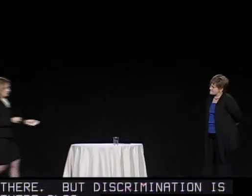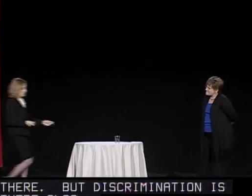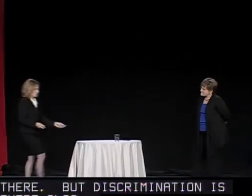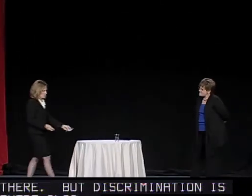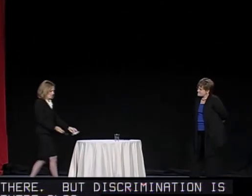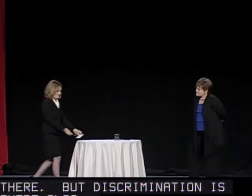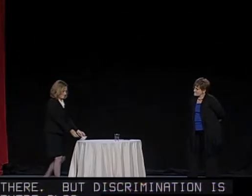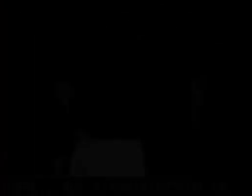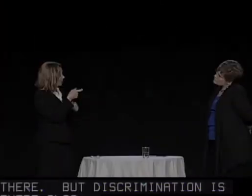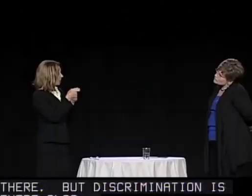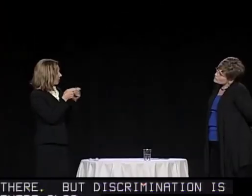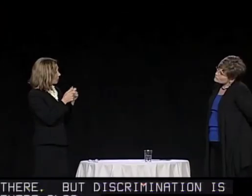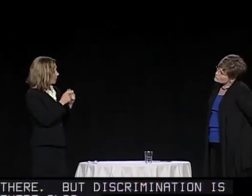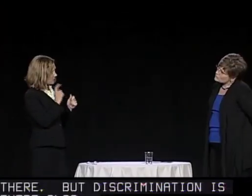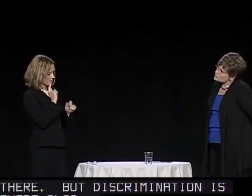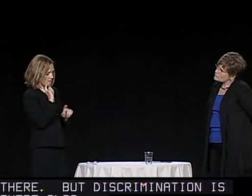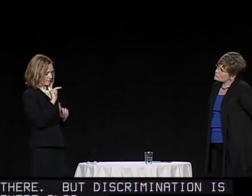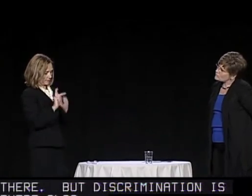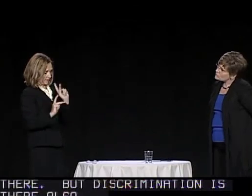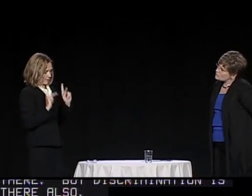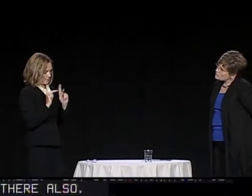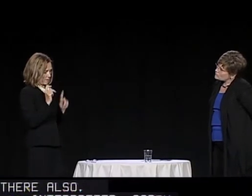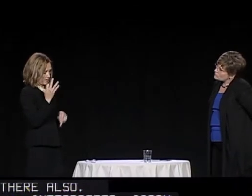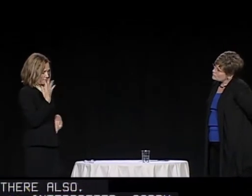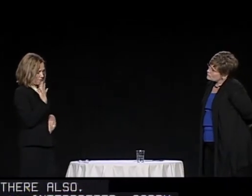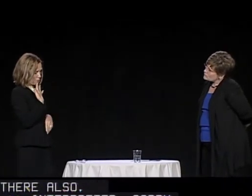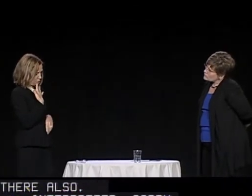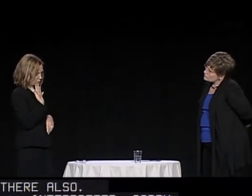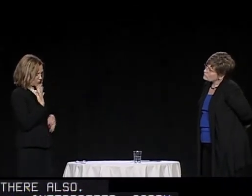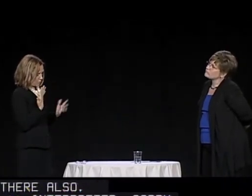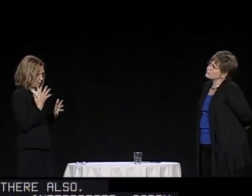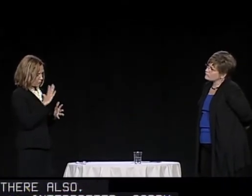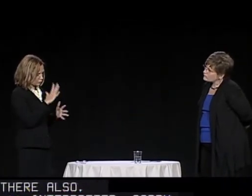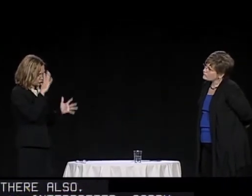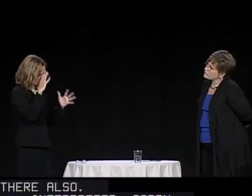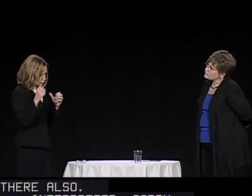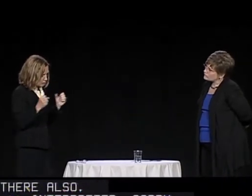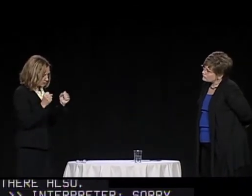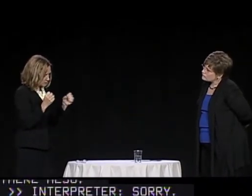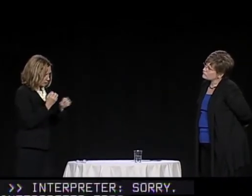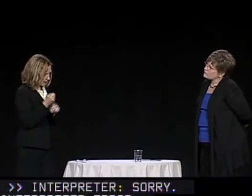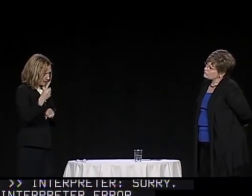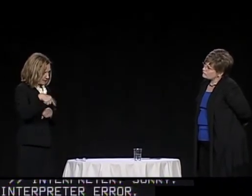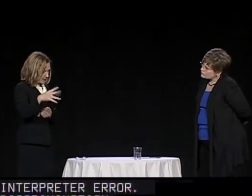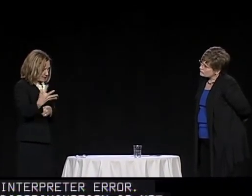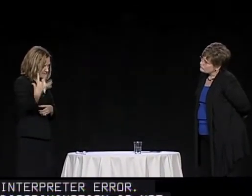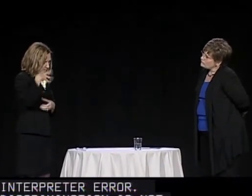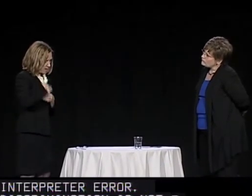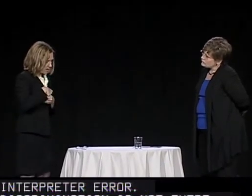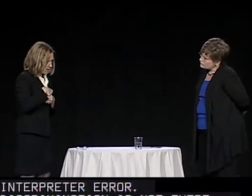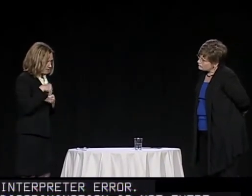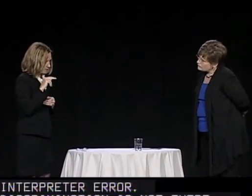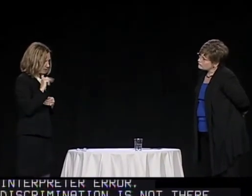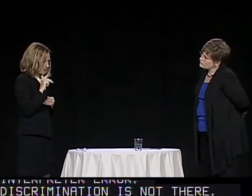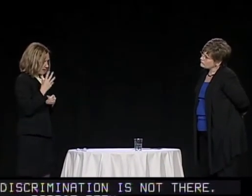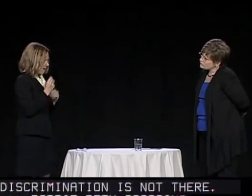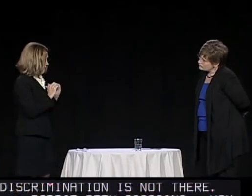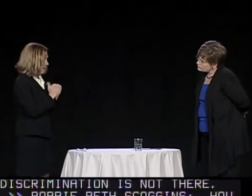I mean, I'm sorry, discrimination is not there. How would you deal with deaf people of color? And what would your strategy be to involve